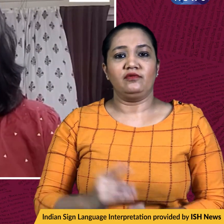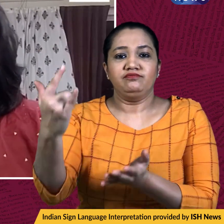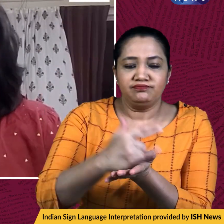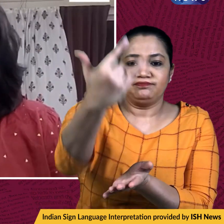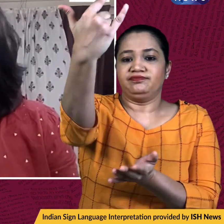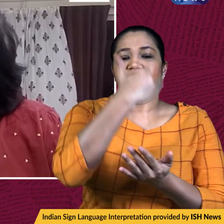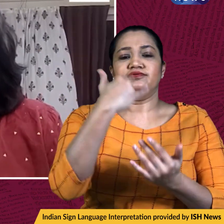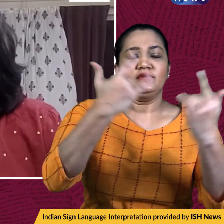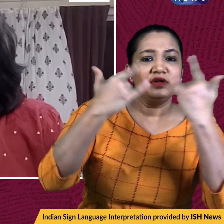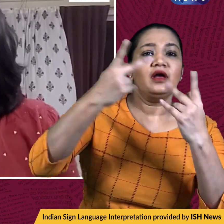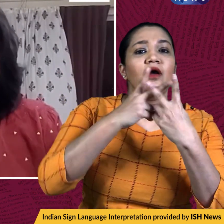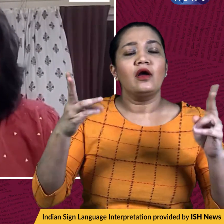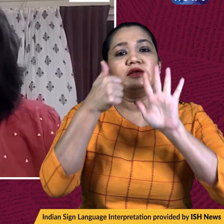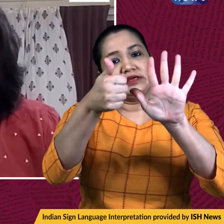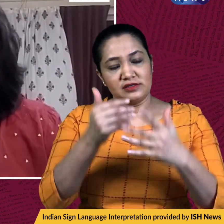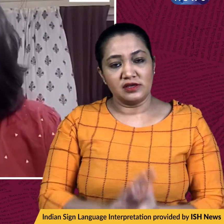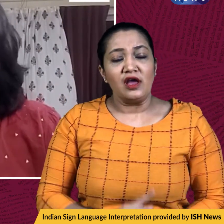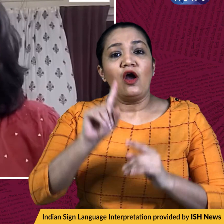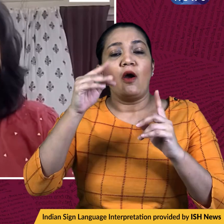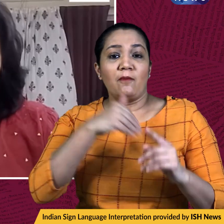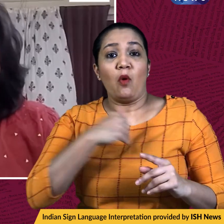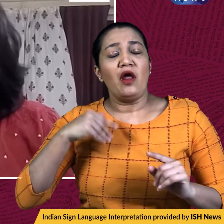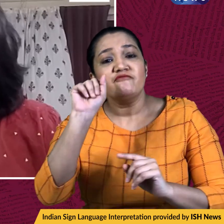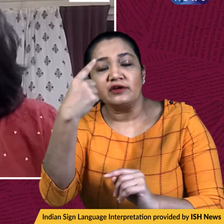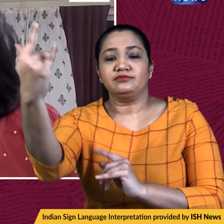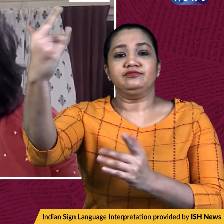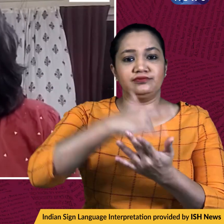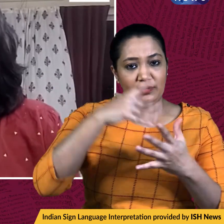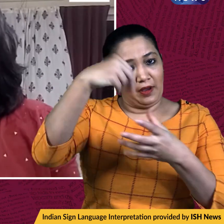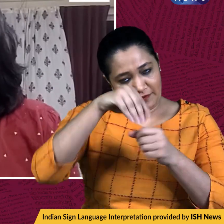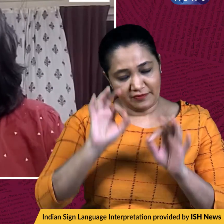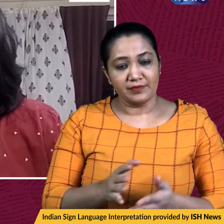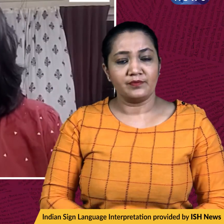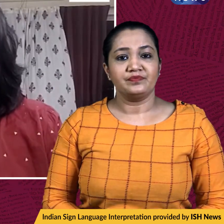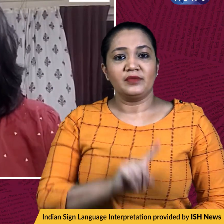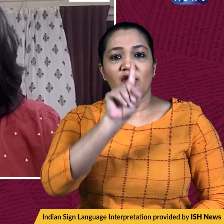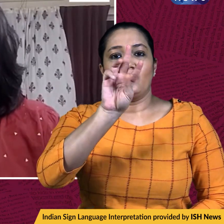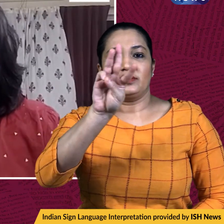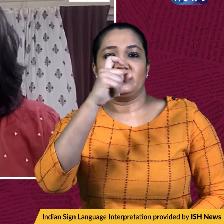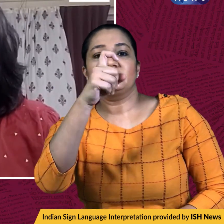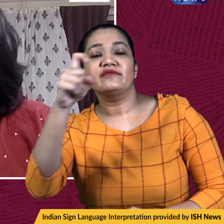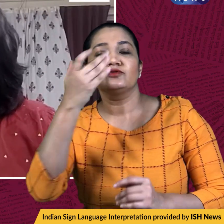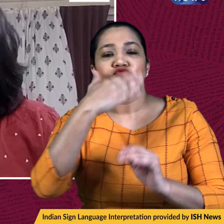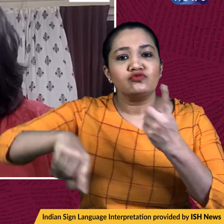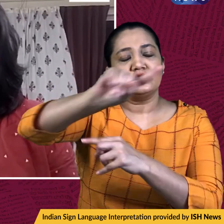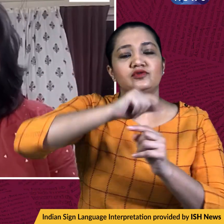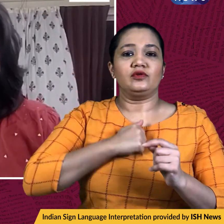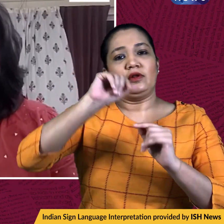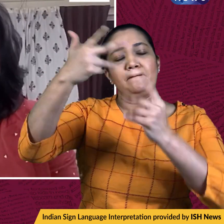24 hours, including the first flights from Poland, carried back 1,377 more internationals from